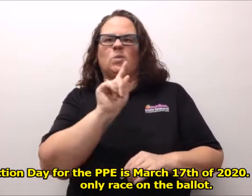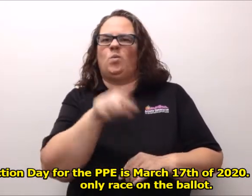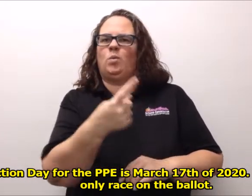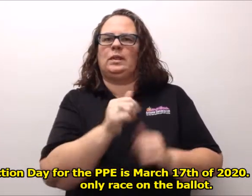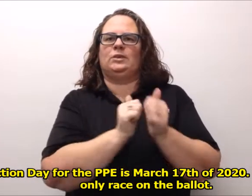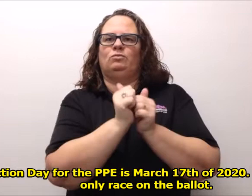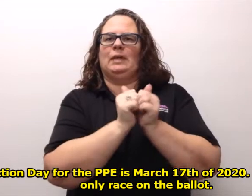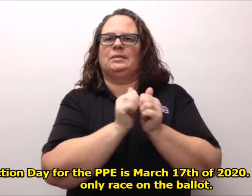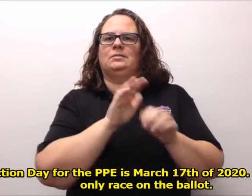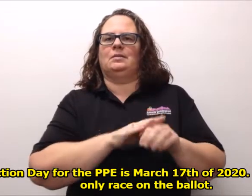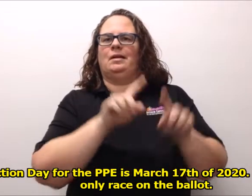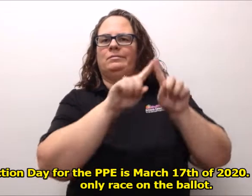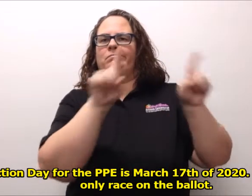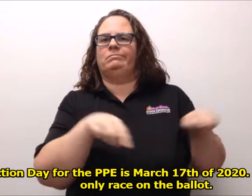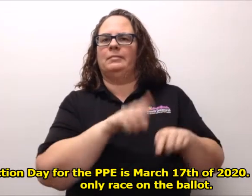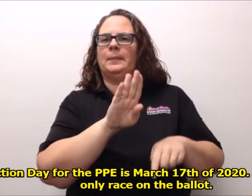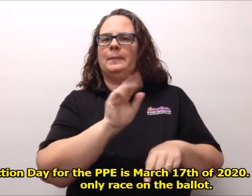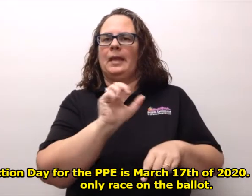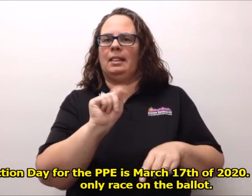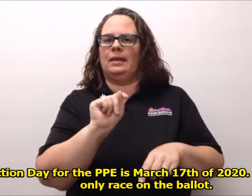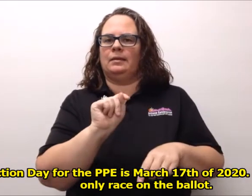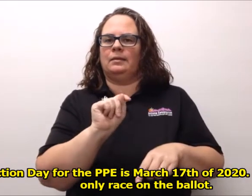This is the only race on the ballot.